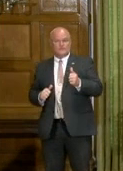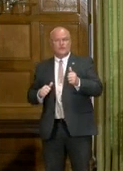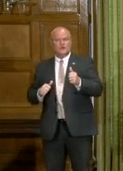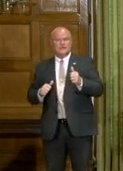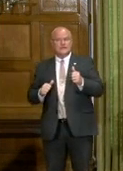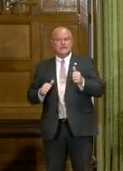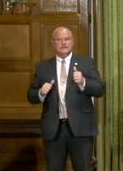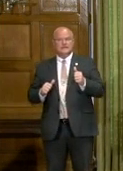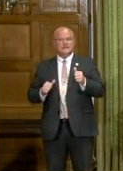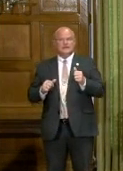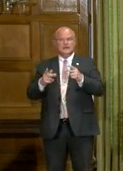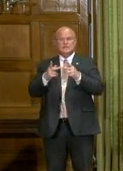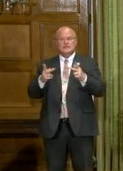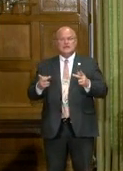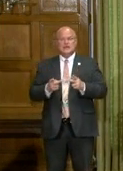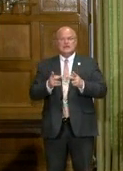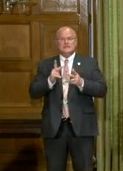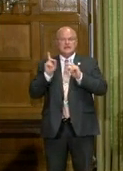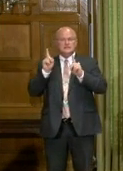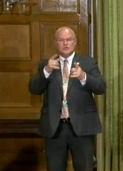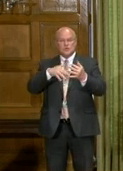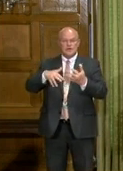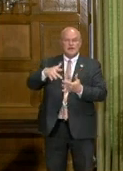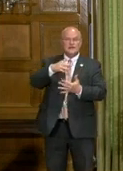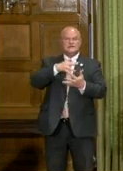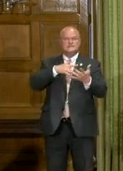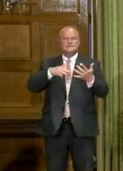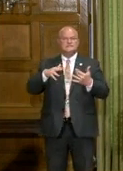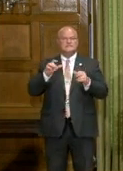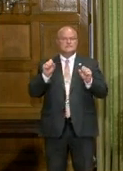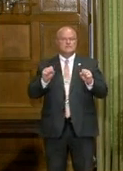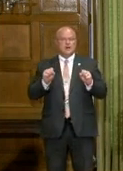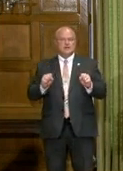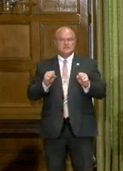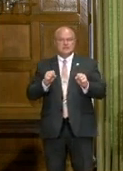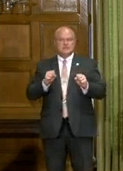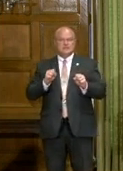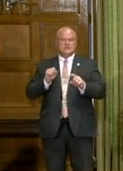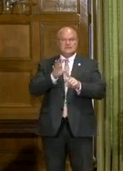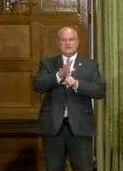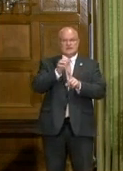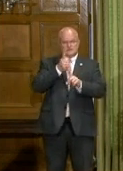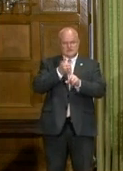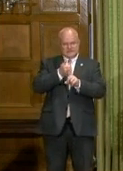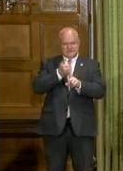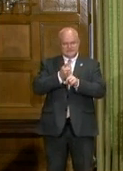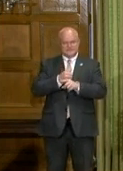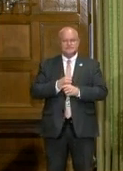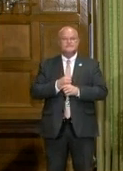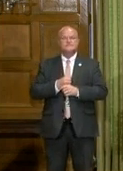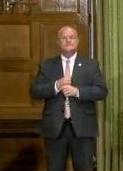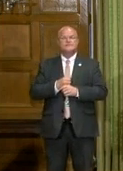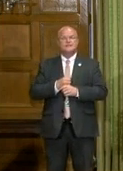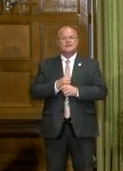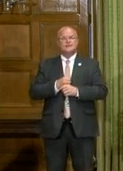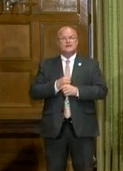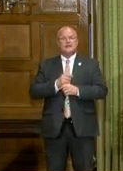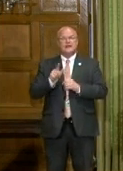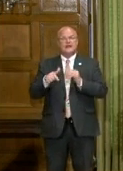places that you go out and could possibly jeopardize your health. And then this